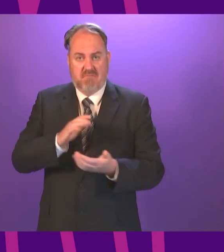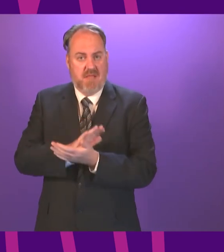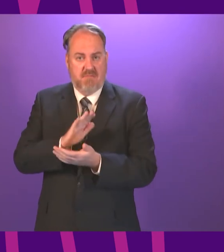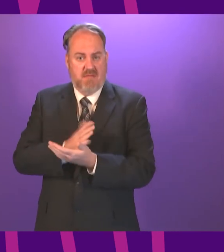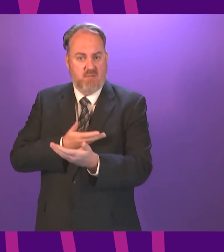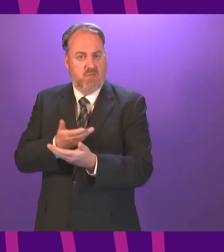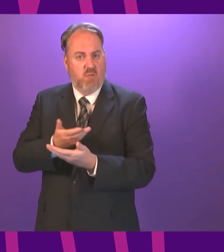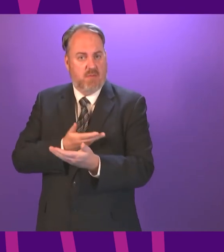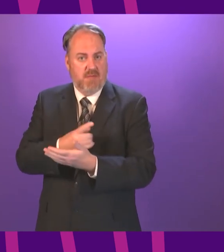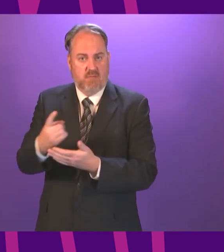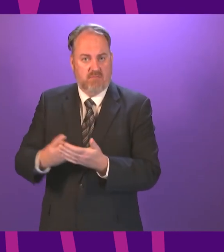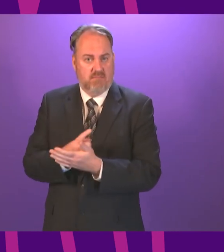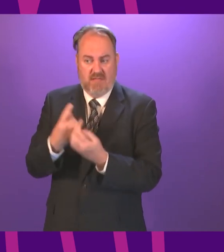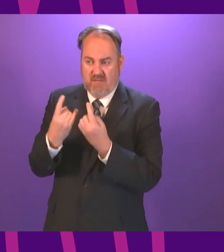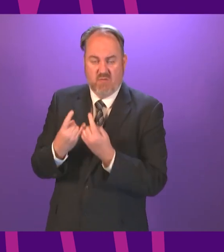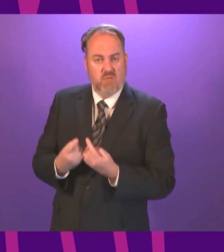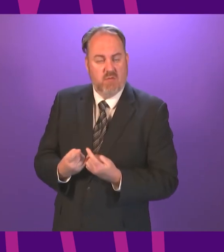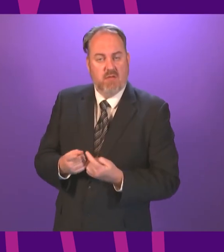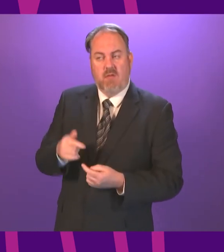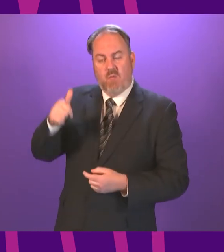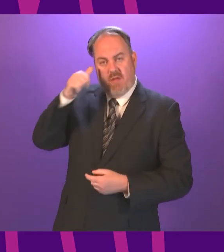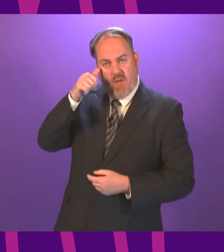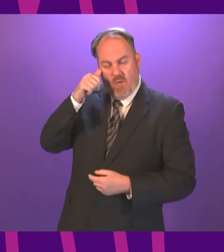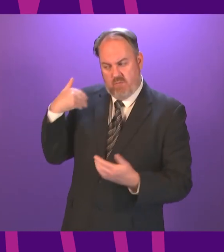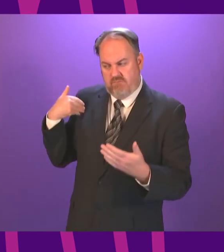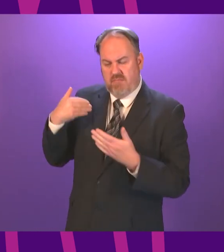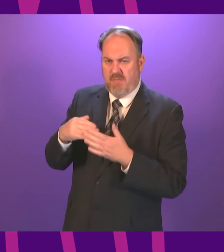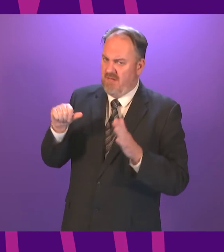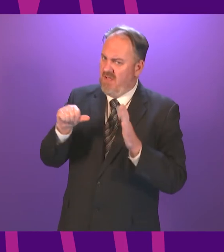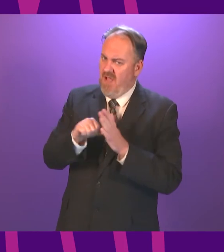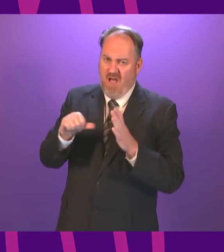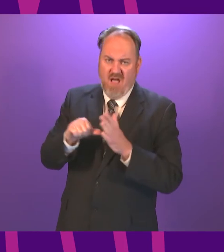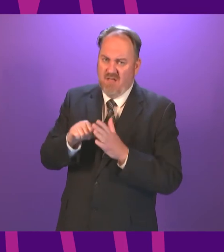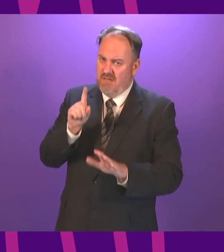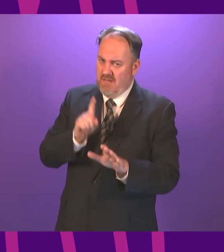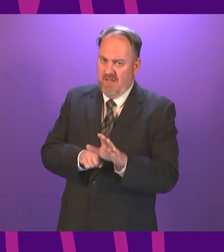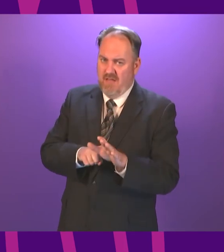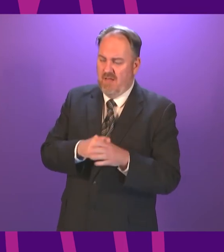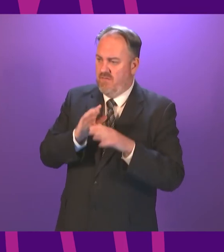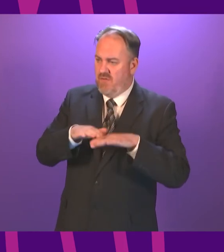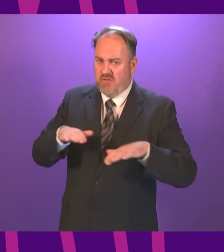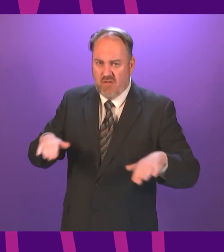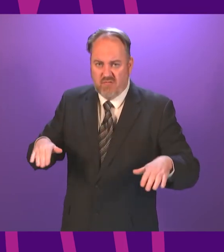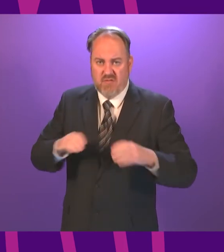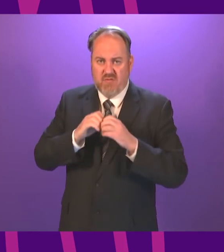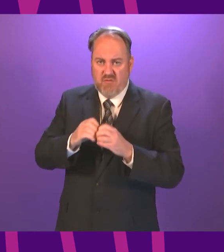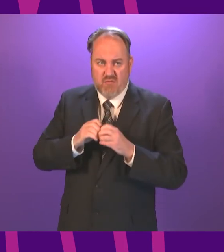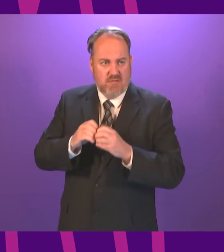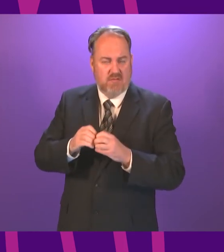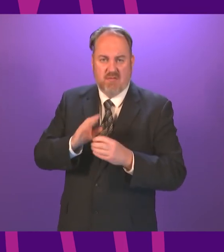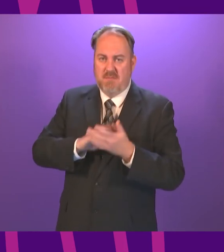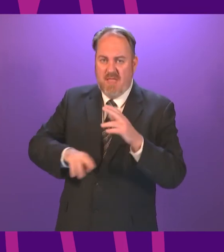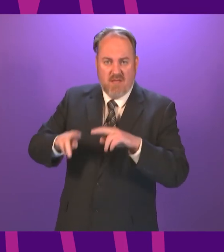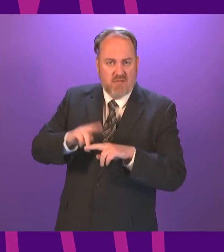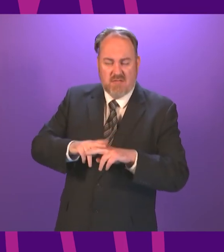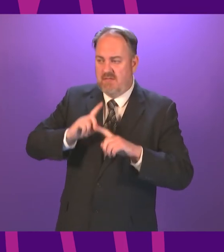part of this process. This has undoubtedly been a difficult year for young people and for the teachers that have been supporting them through